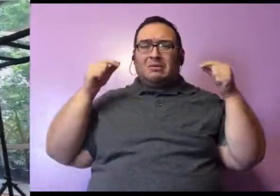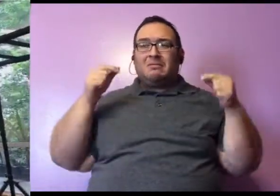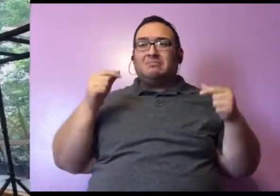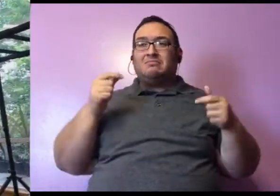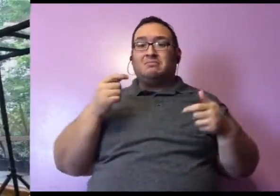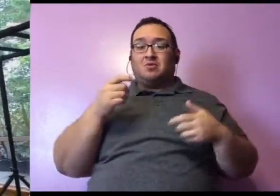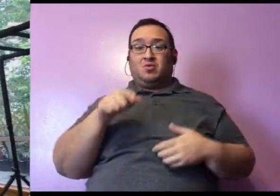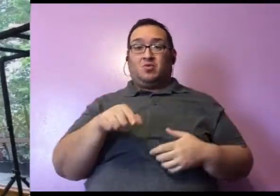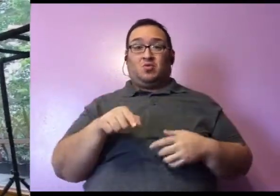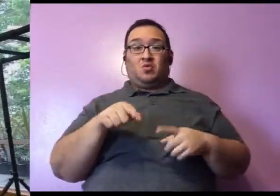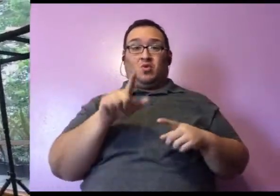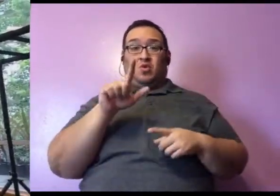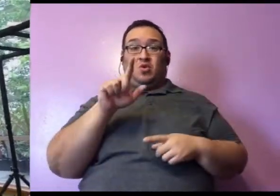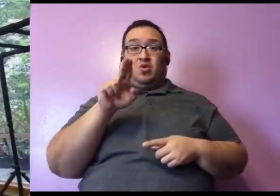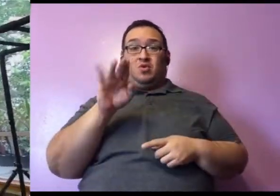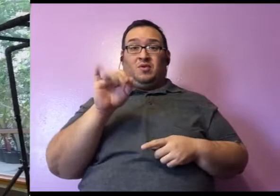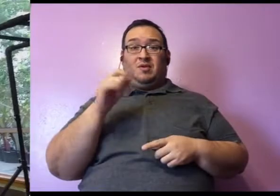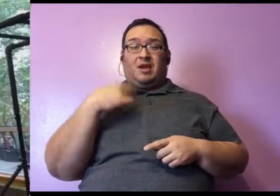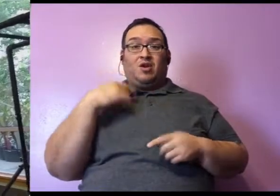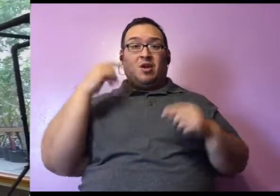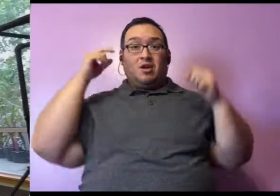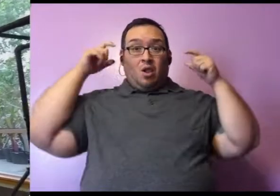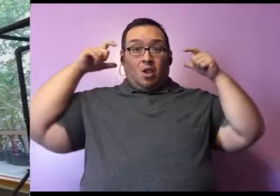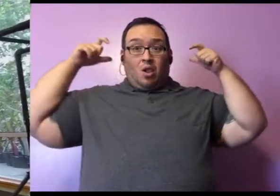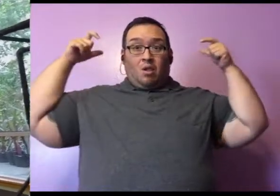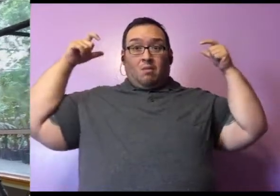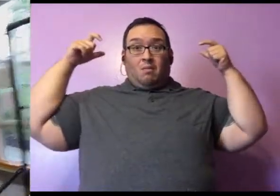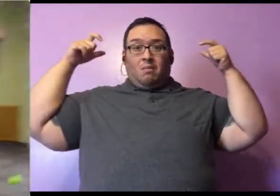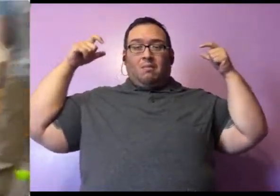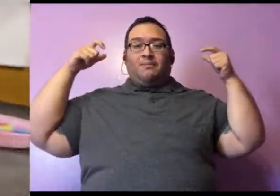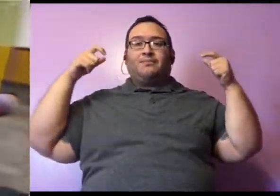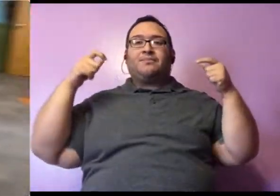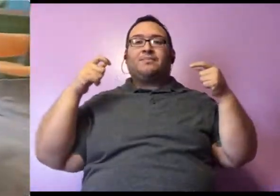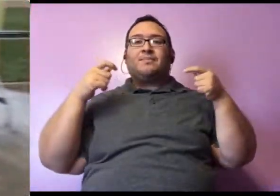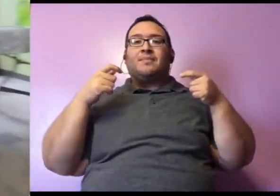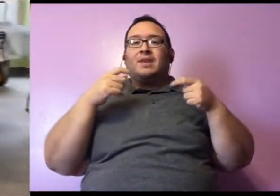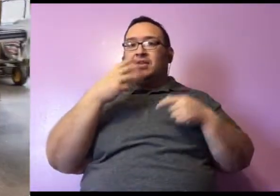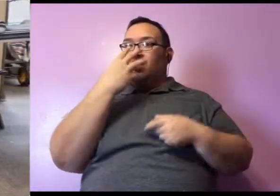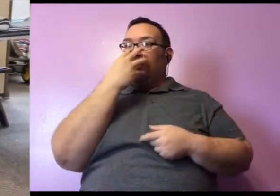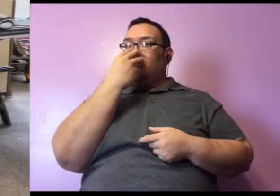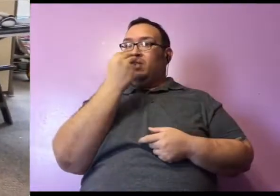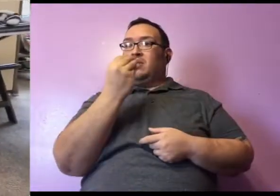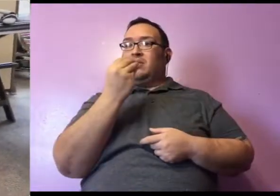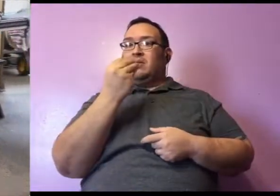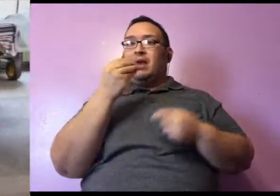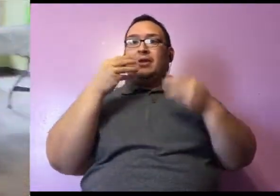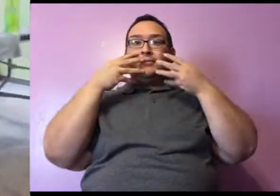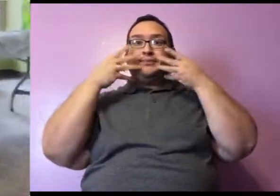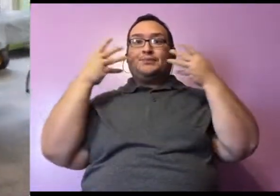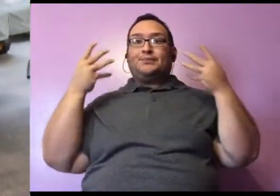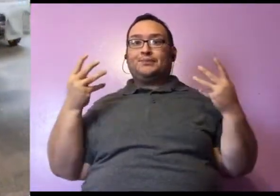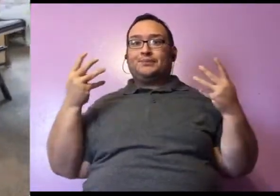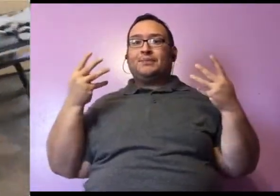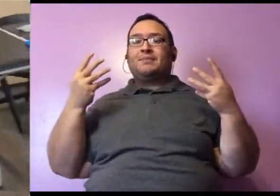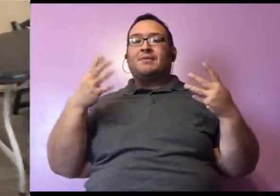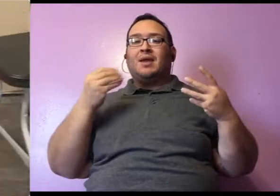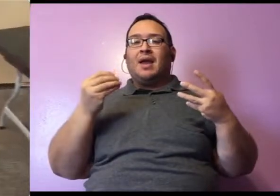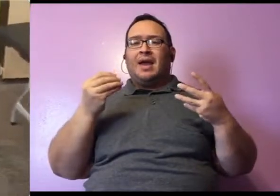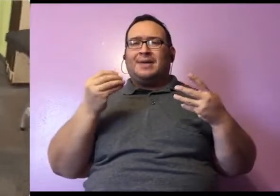Now Lucille has pretty big ears and she's got a nice long pointy nose with all those whiskers. And she also has teeny